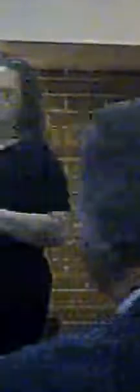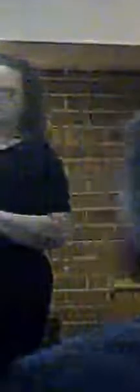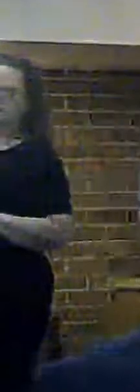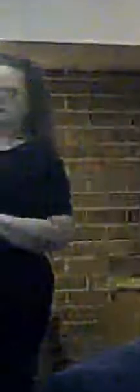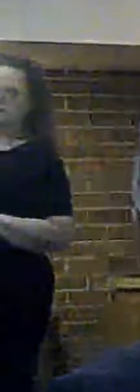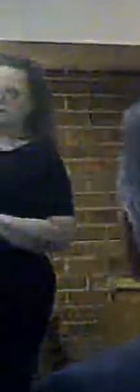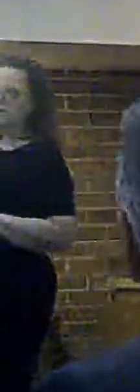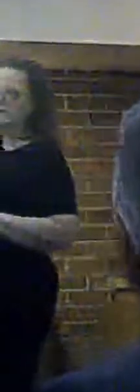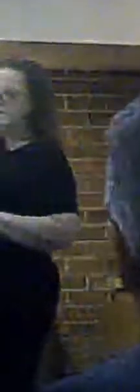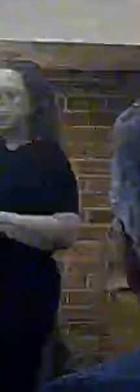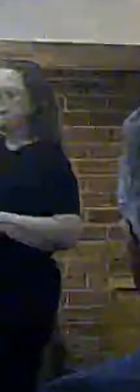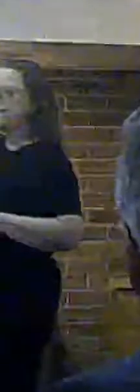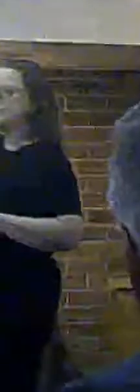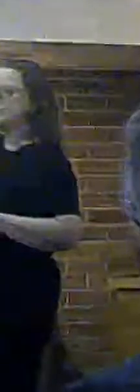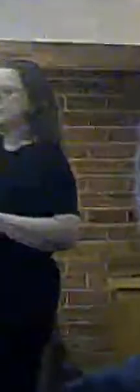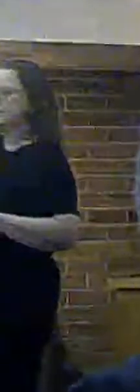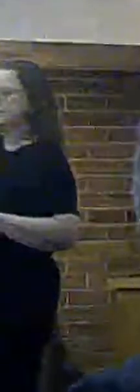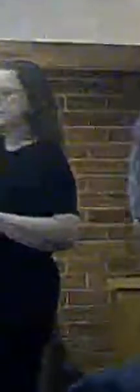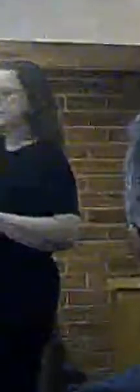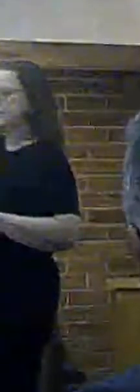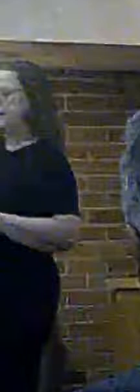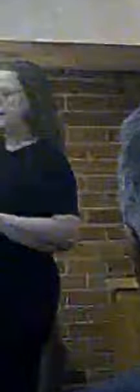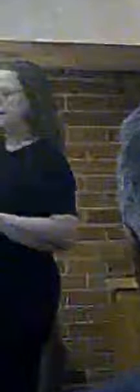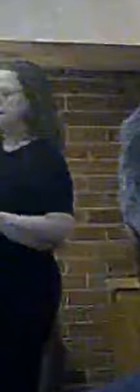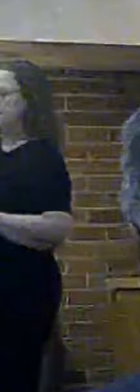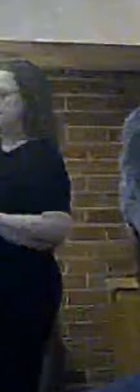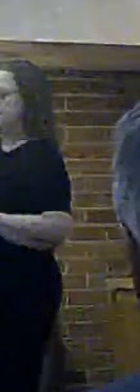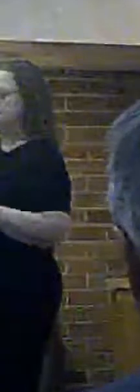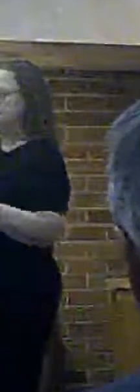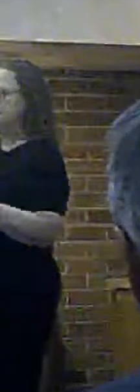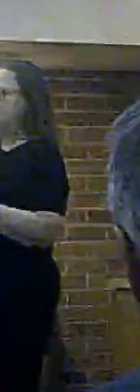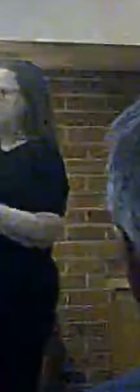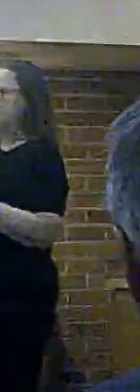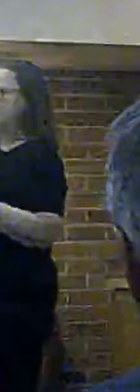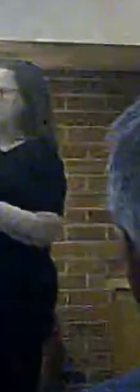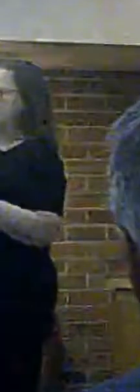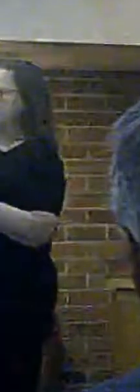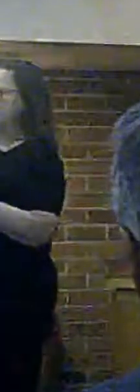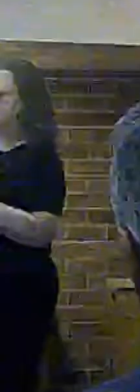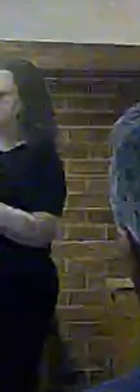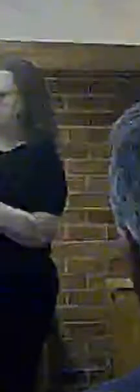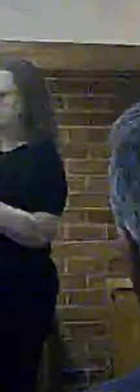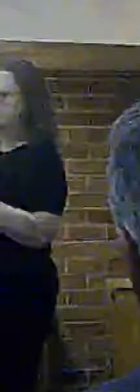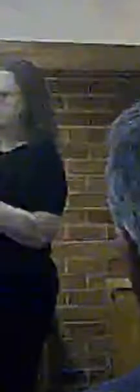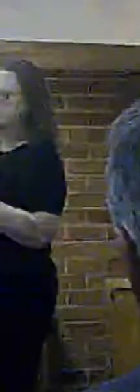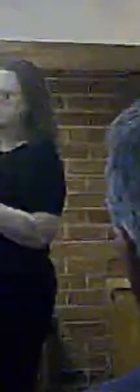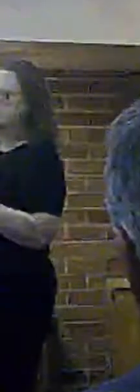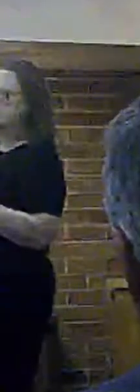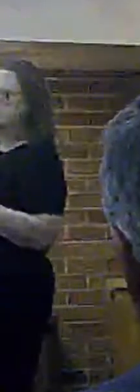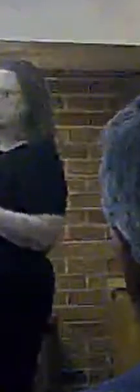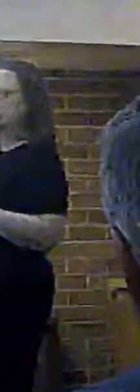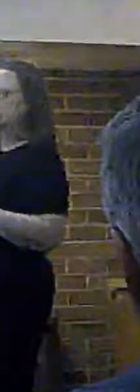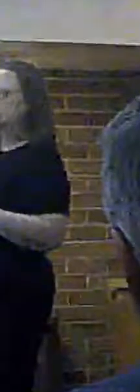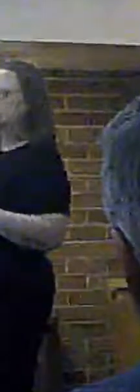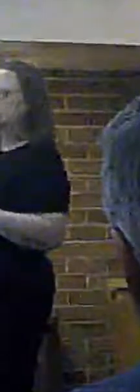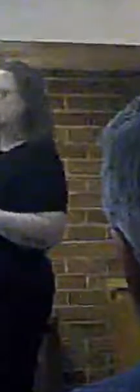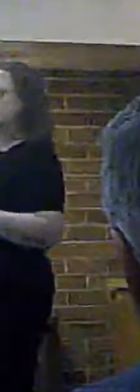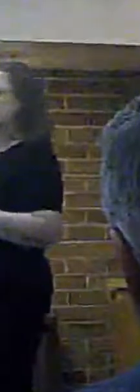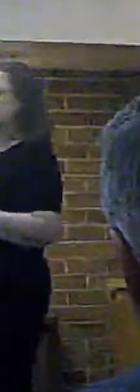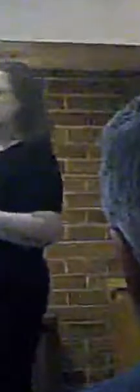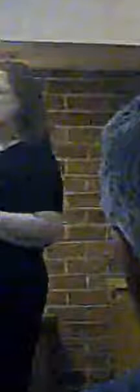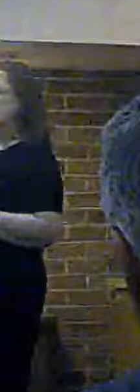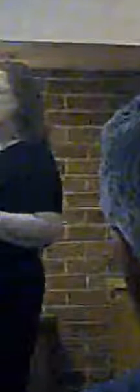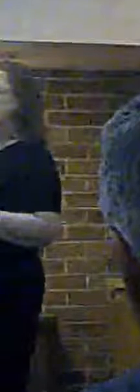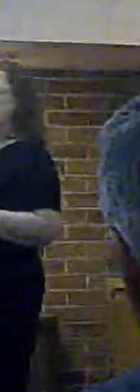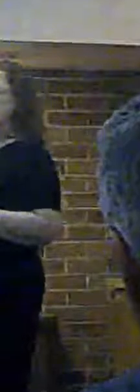590 incidents in Upton, 220 I think from West Kirby. You put